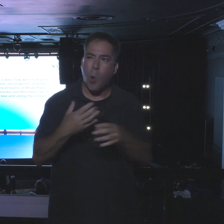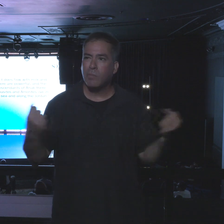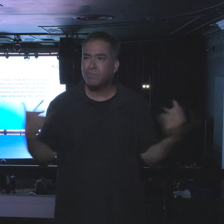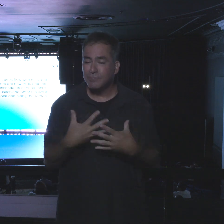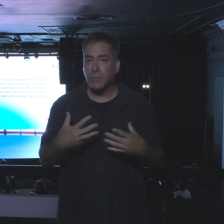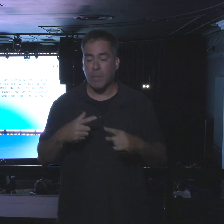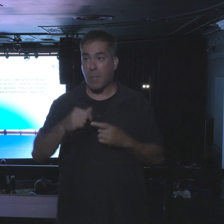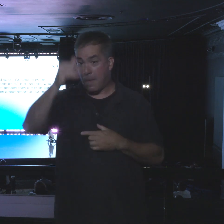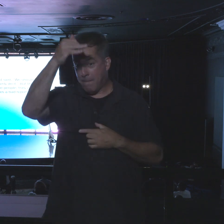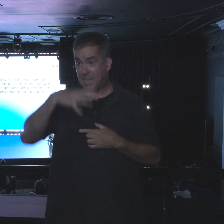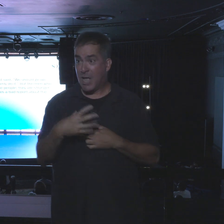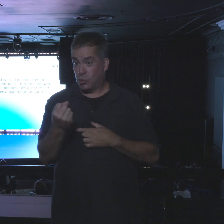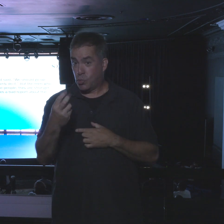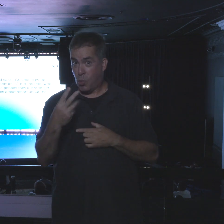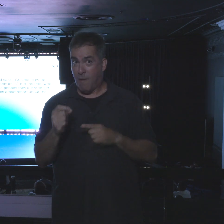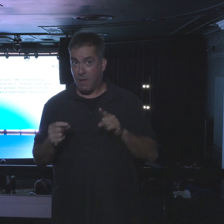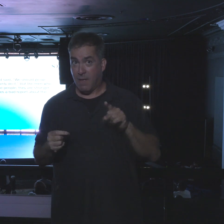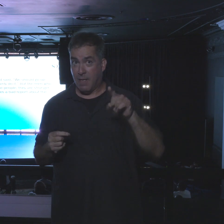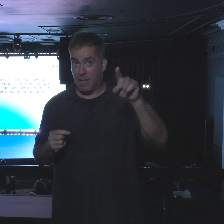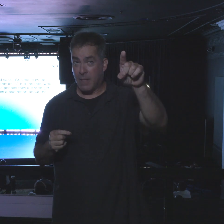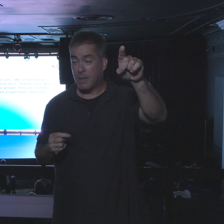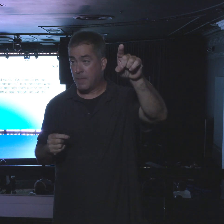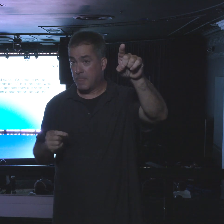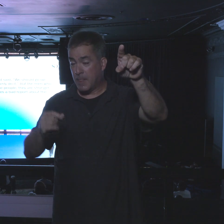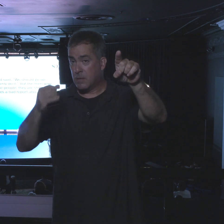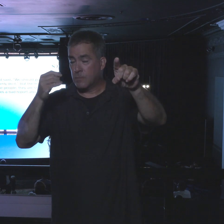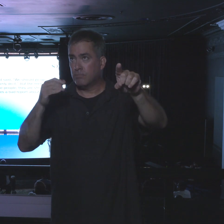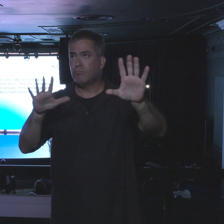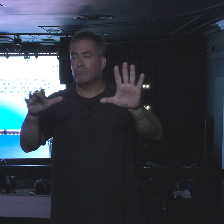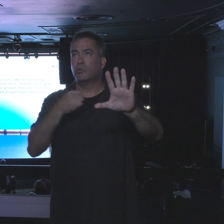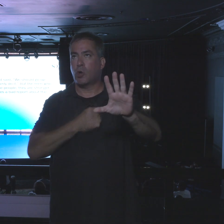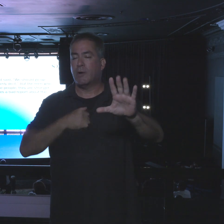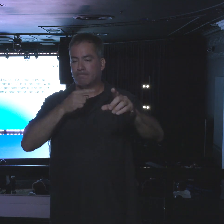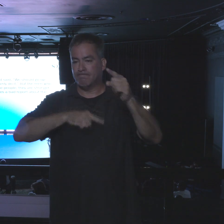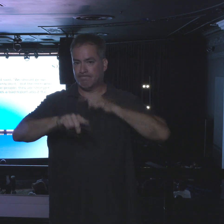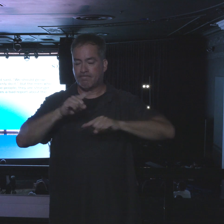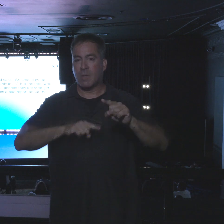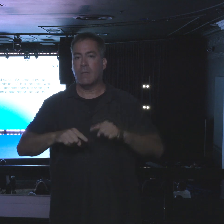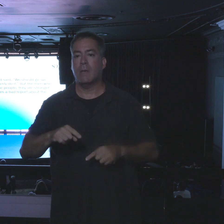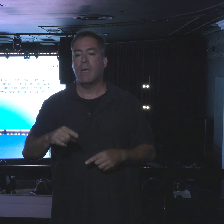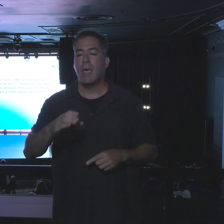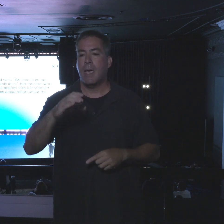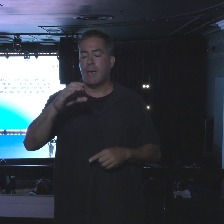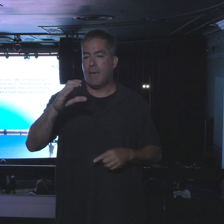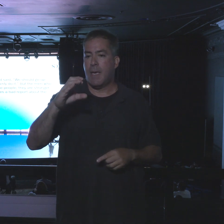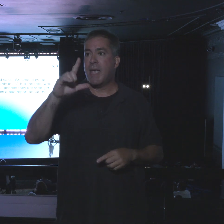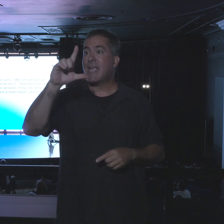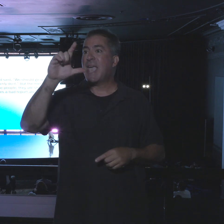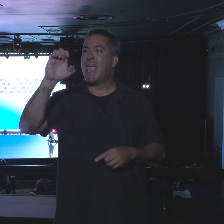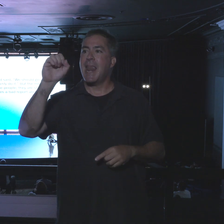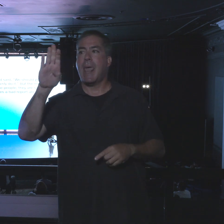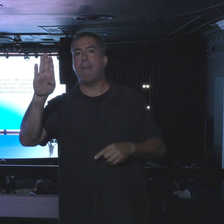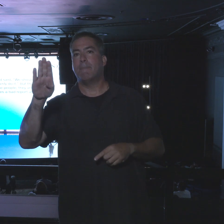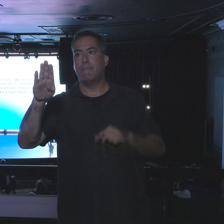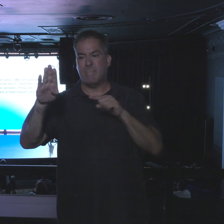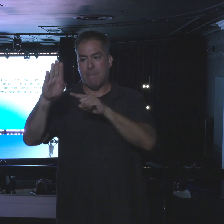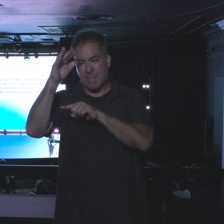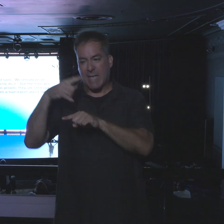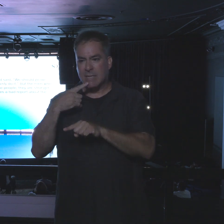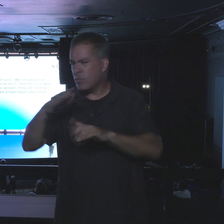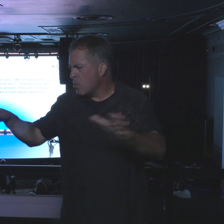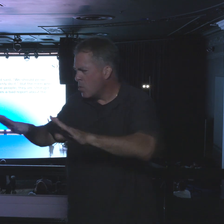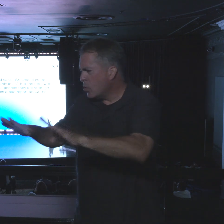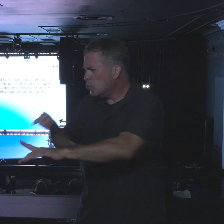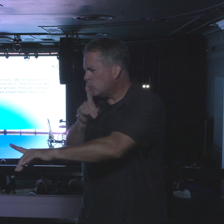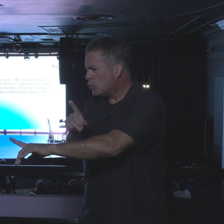the men who had gone up with him said, I'm sorry, then Caleb silenced the people before Moses and said,